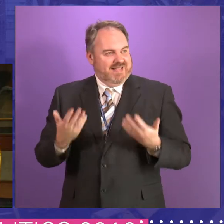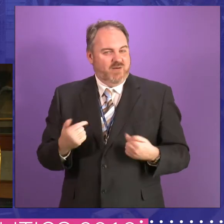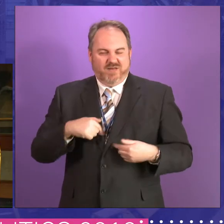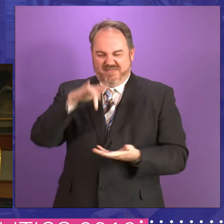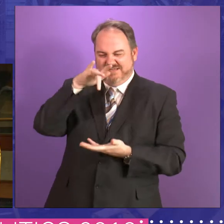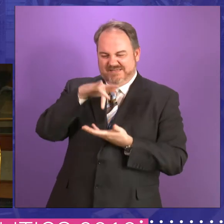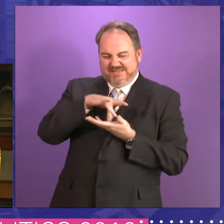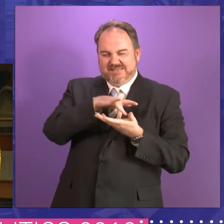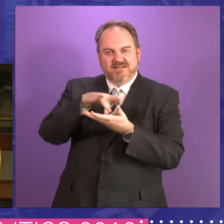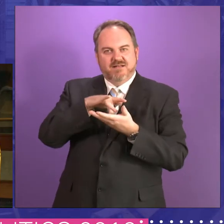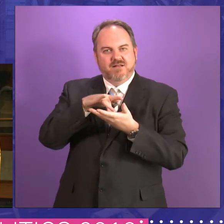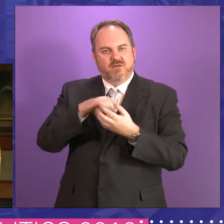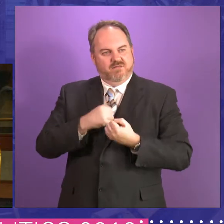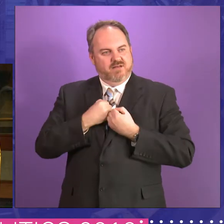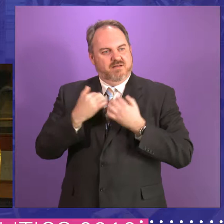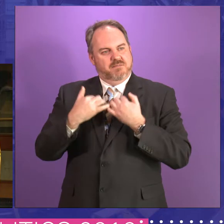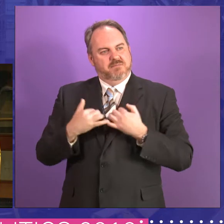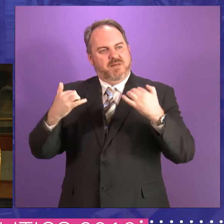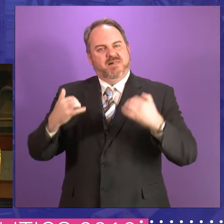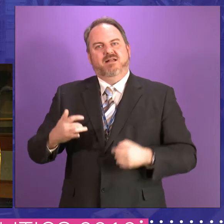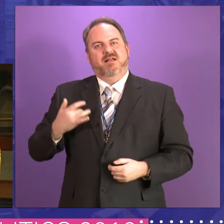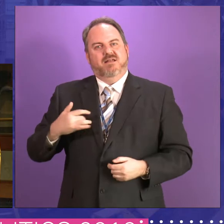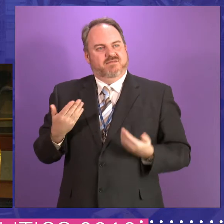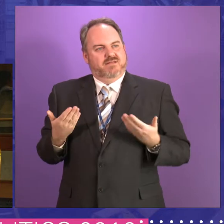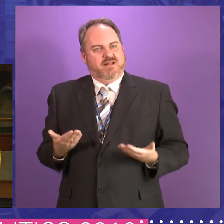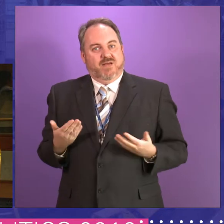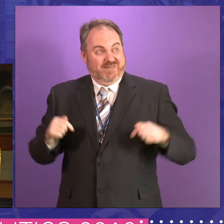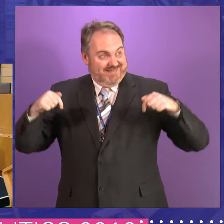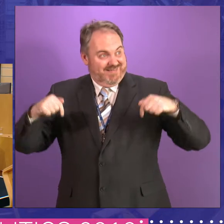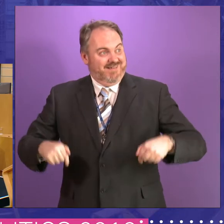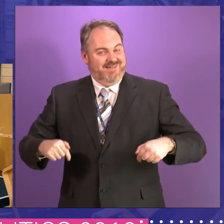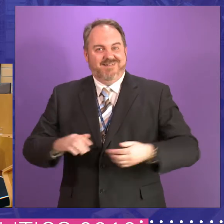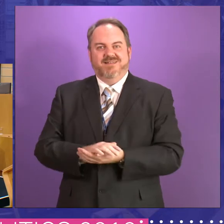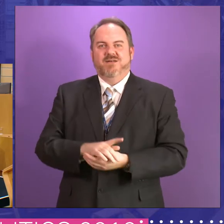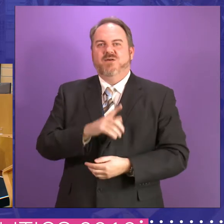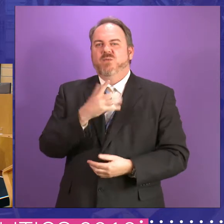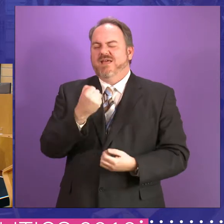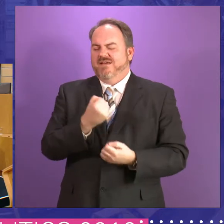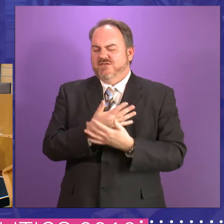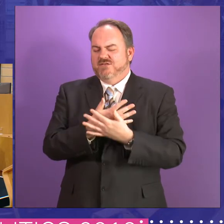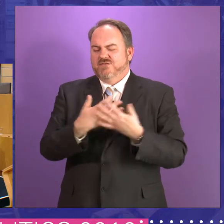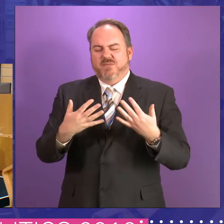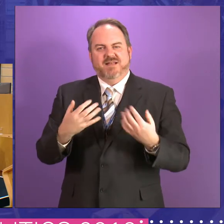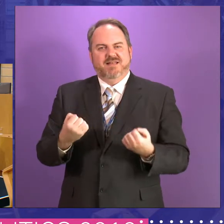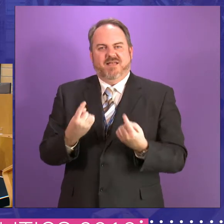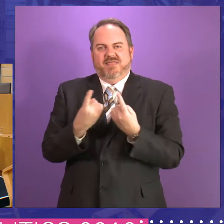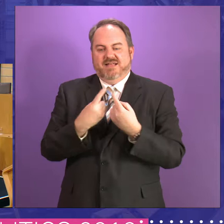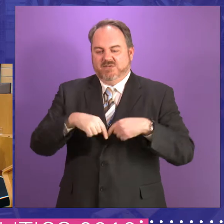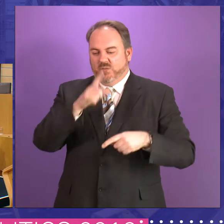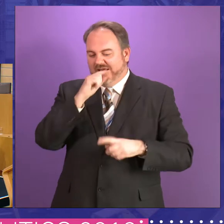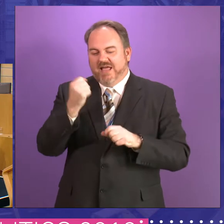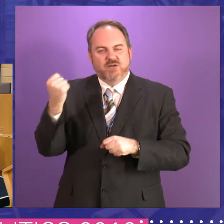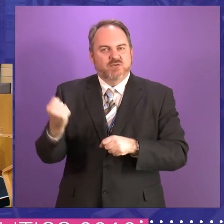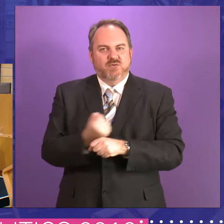of public life in Scotland. It has got the ability to do so many things. Have we